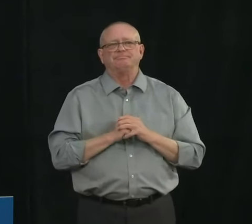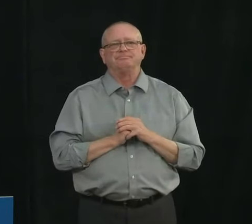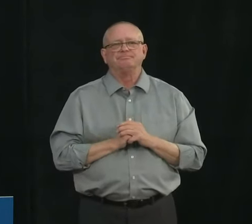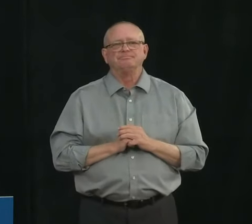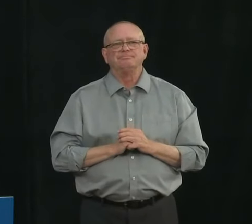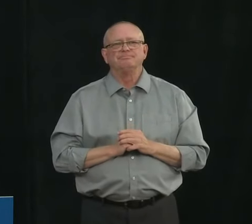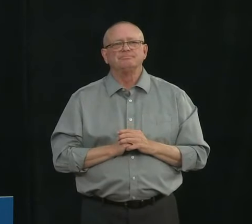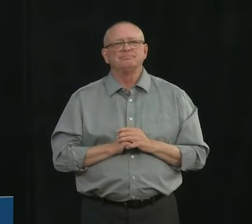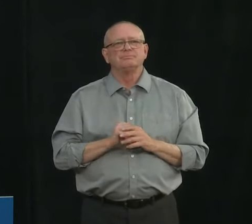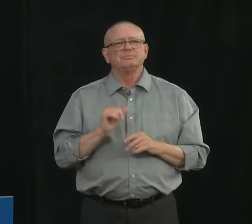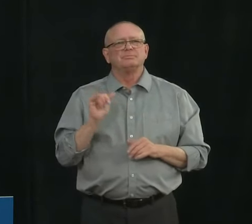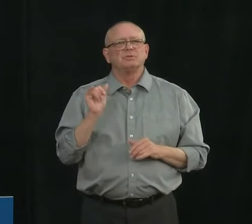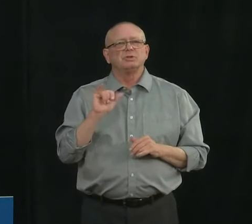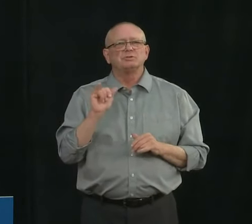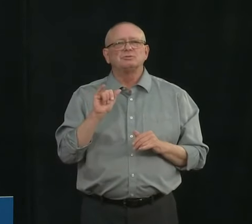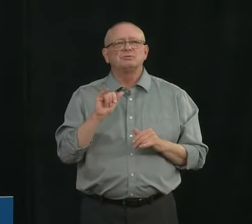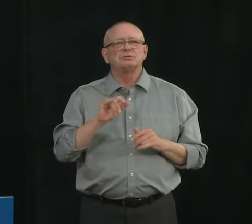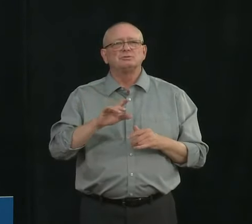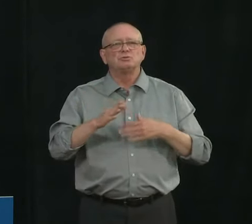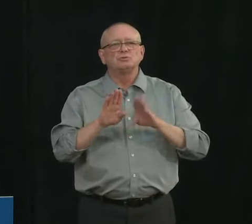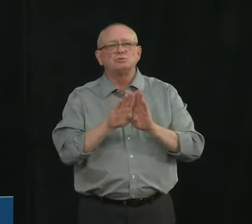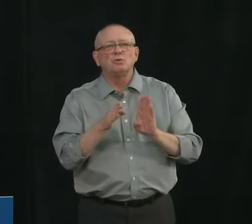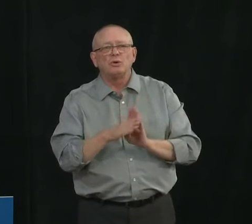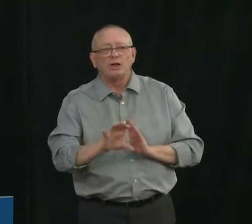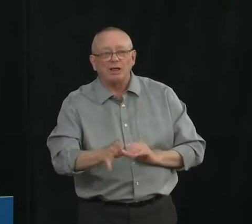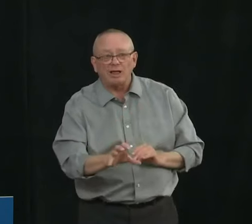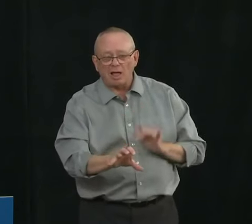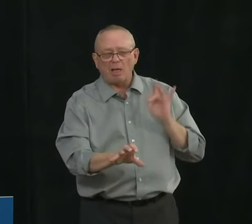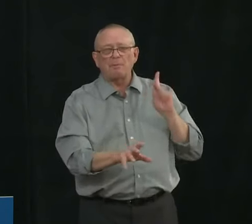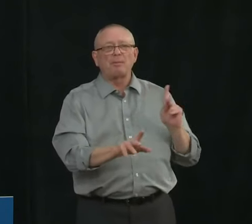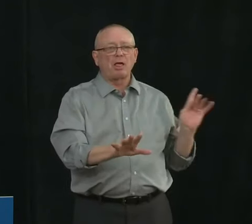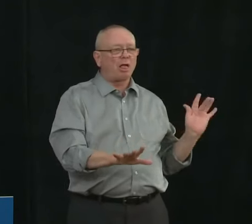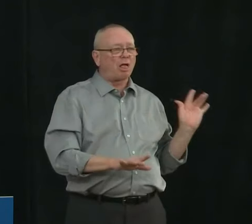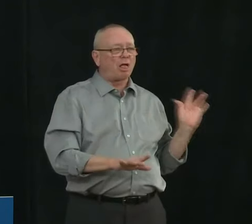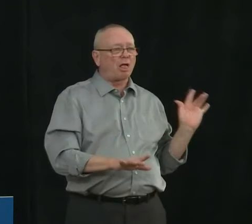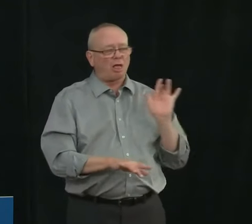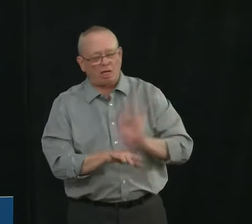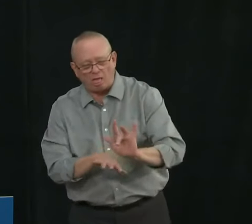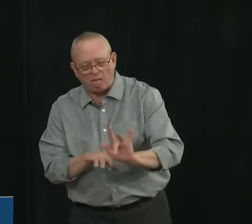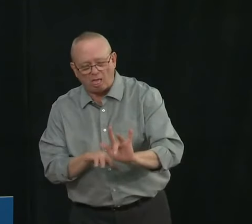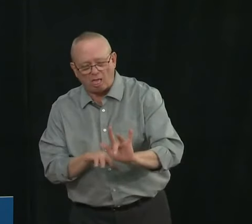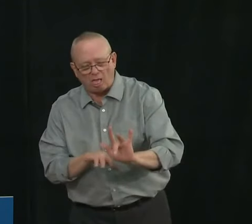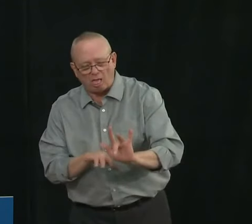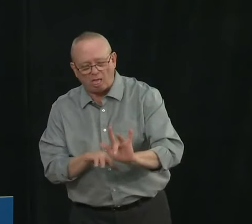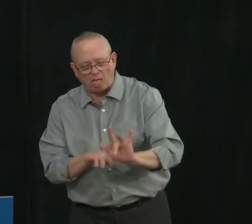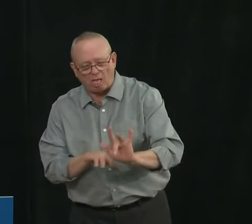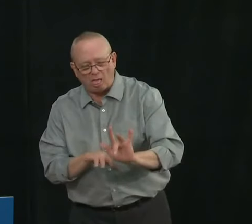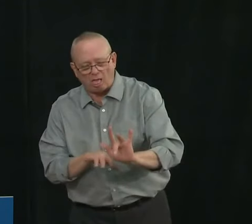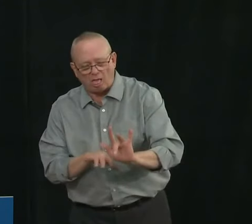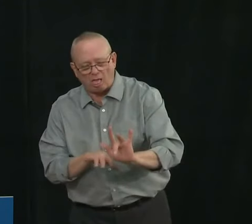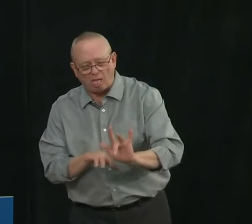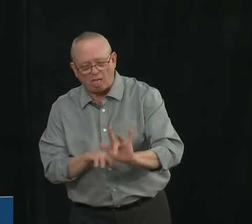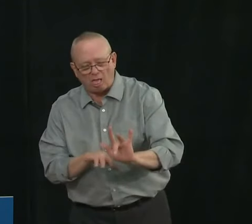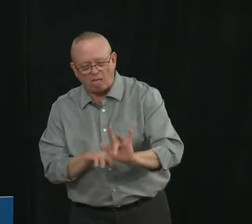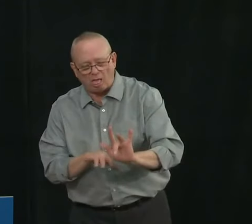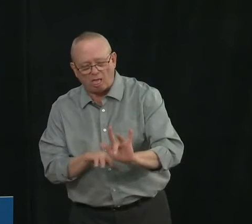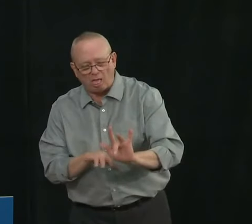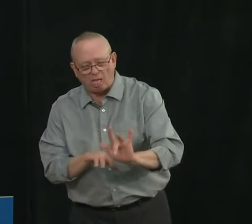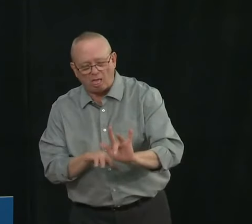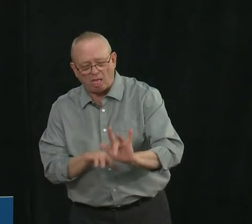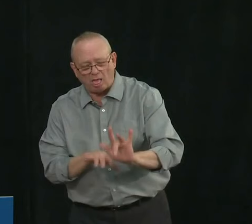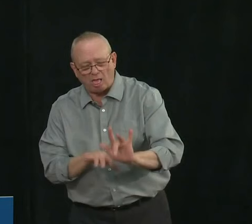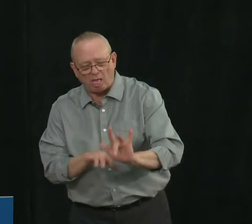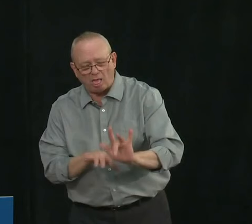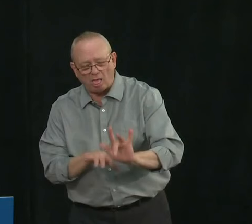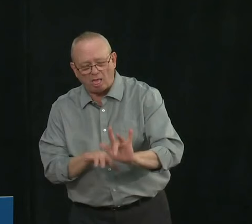additional measures that i think we're considering are what types of advice we might be able to provide to seniors